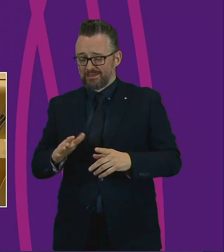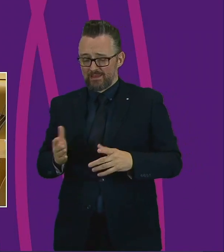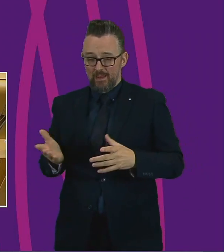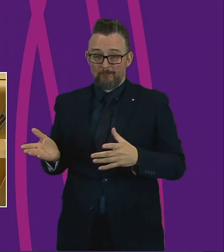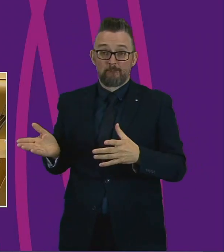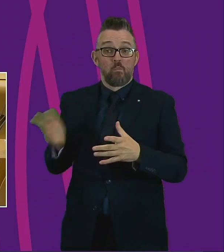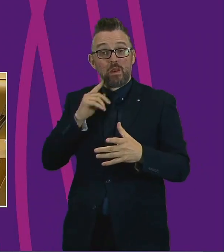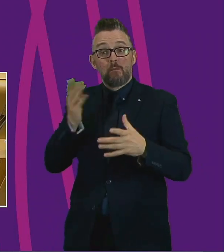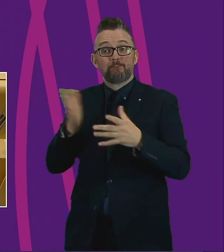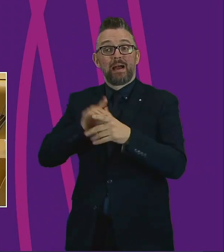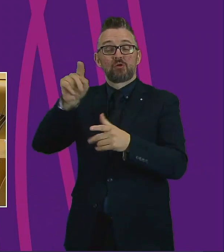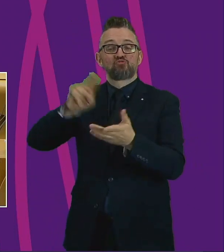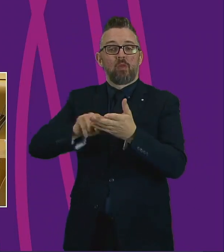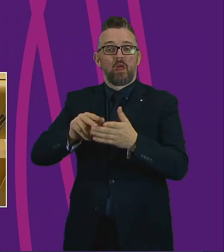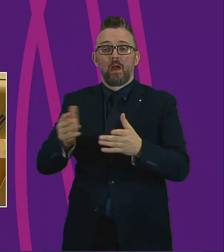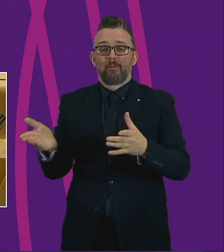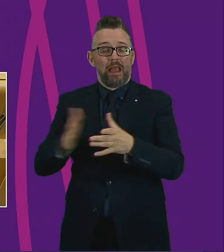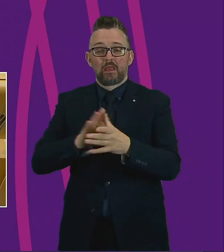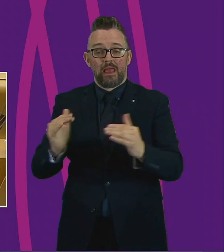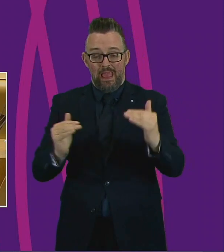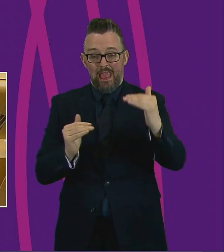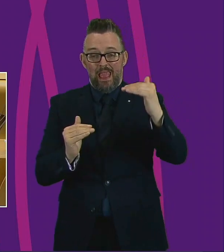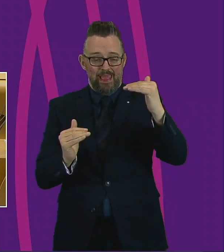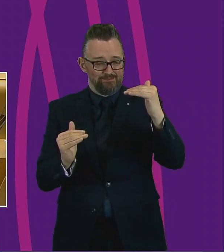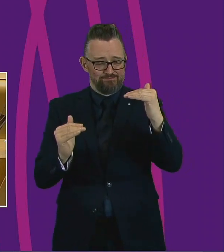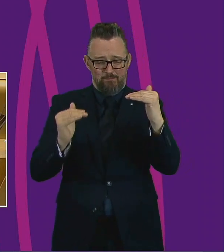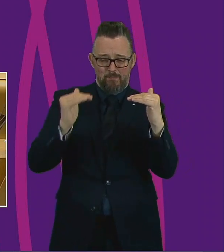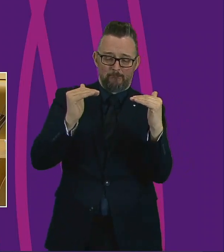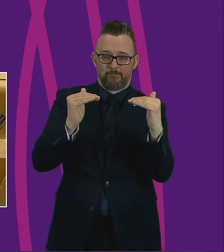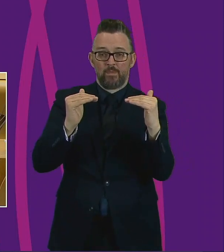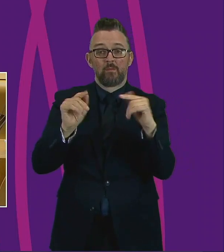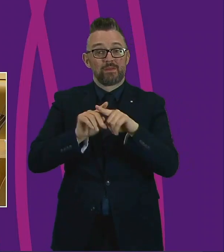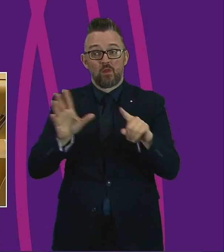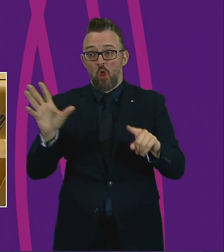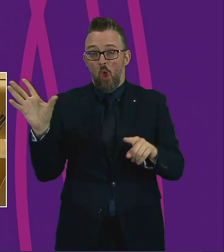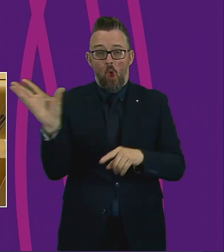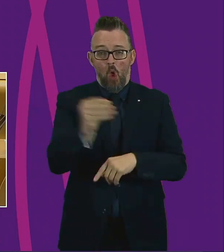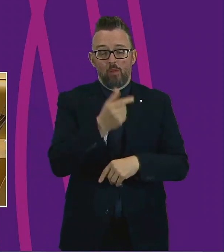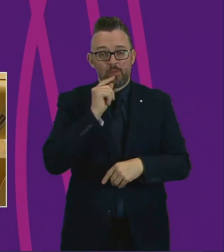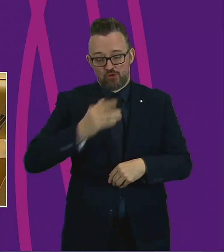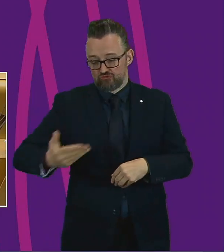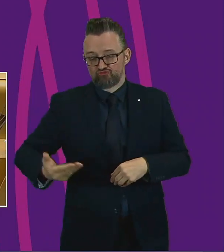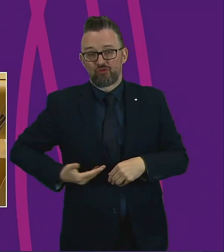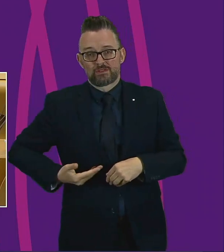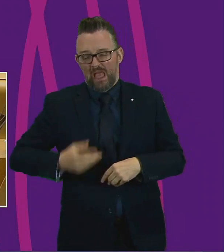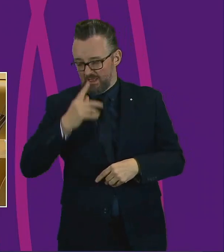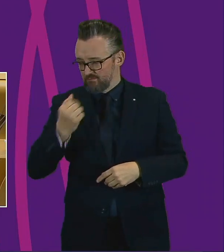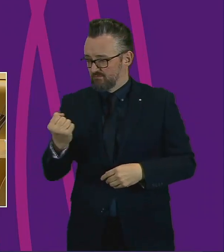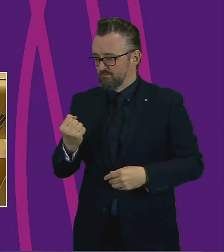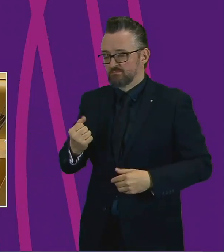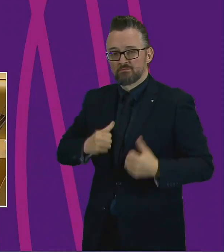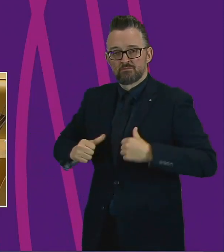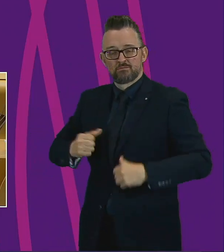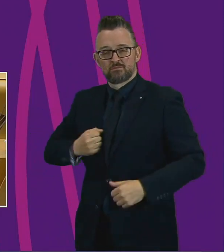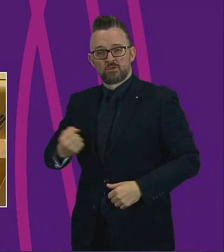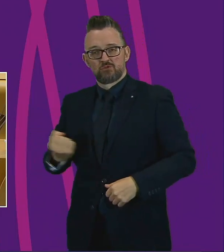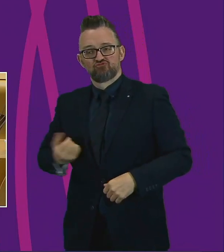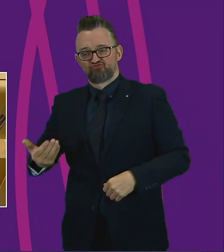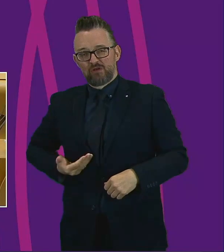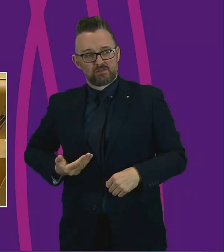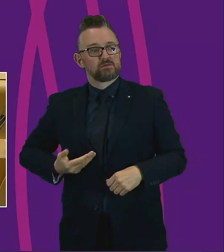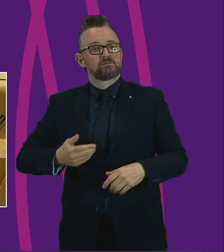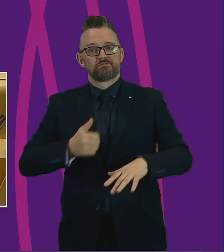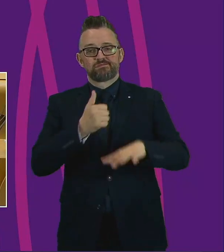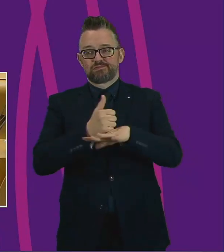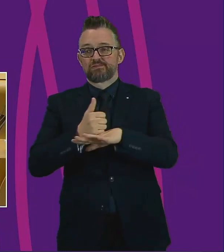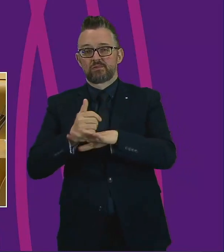equality right across society with rights that people can actually hold and see being implemented. So in